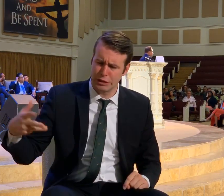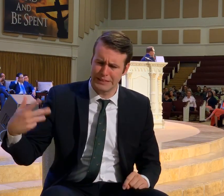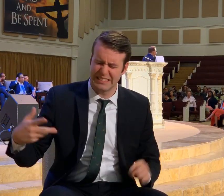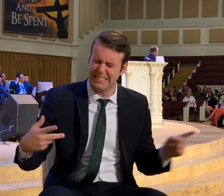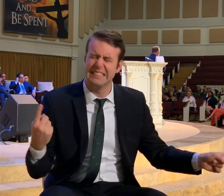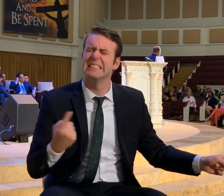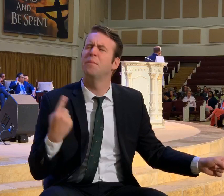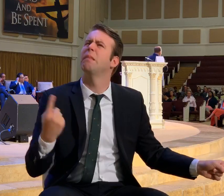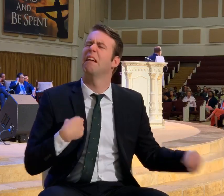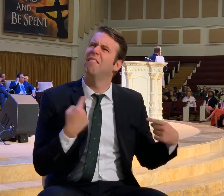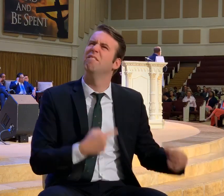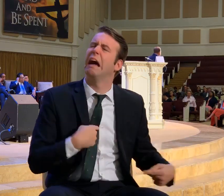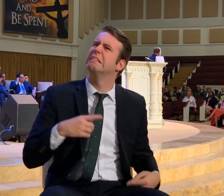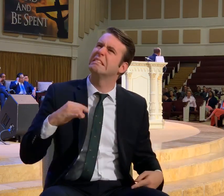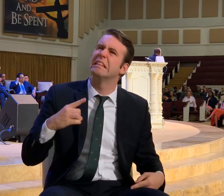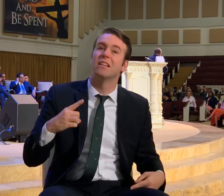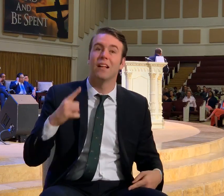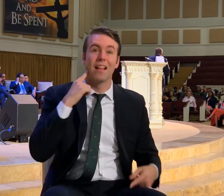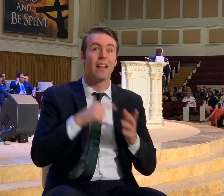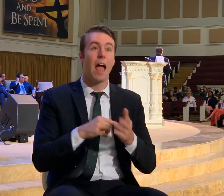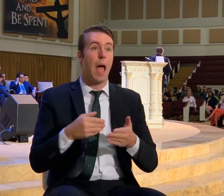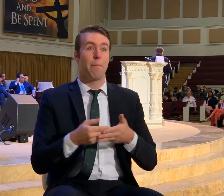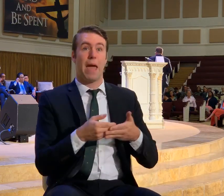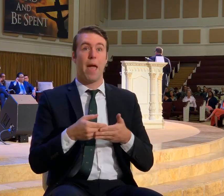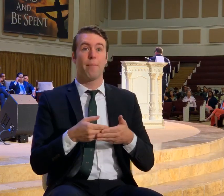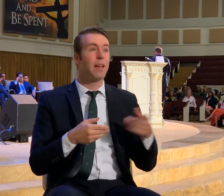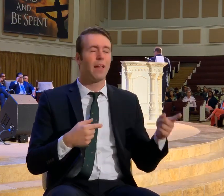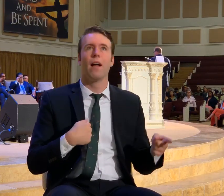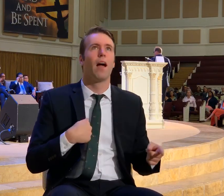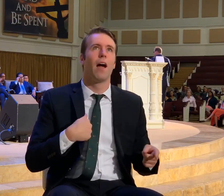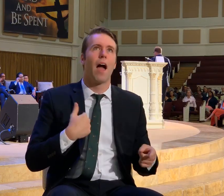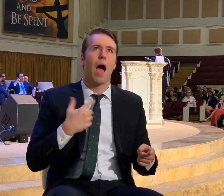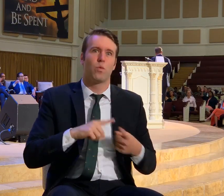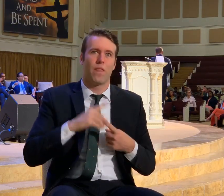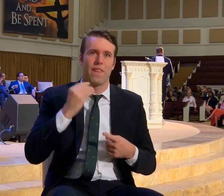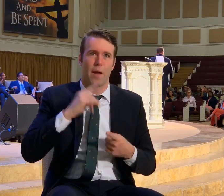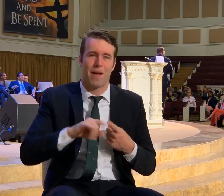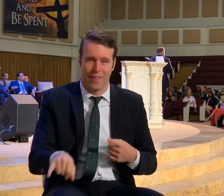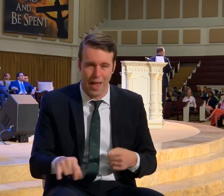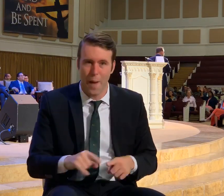It's kind of like a woman having a baby. My God. don't even want to think about it.